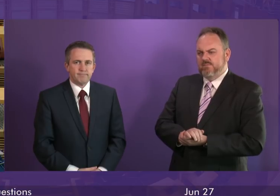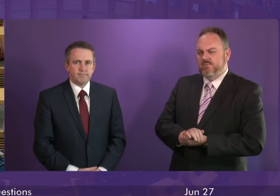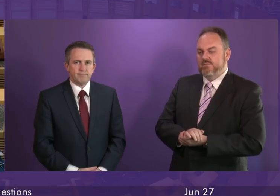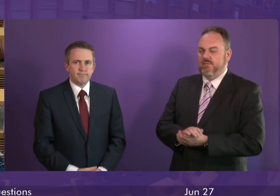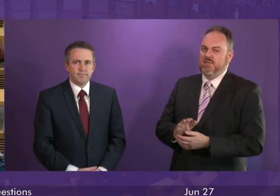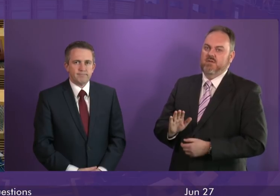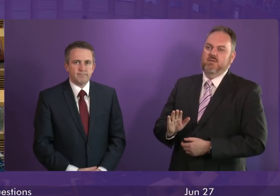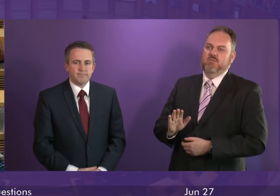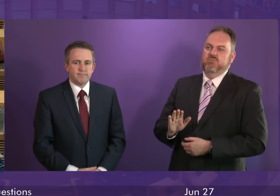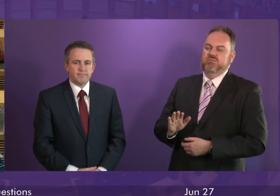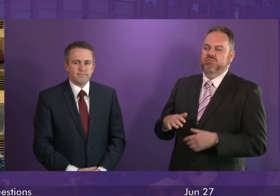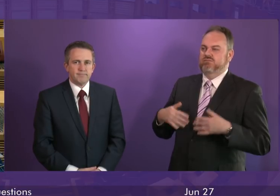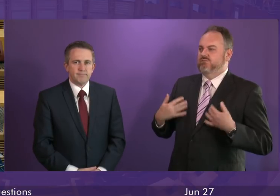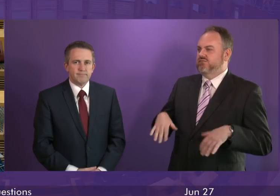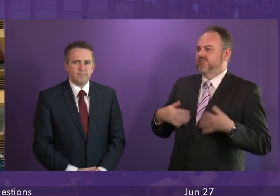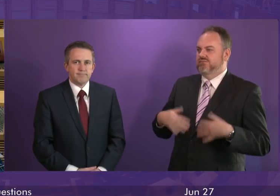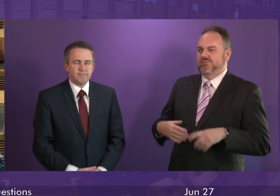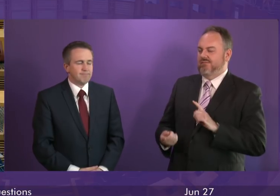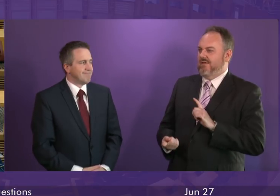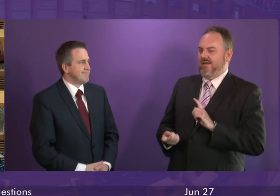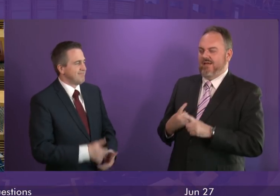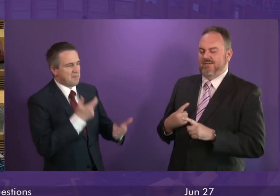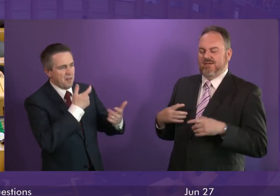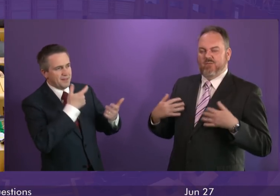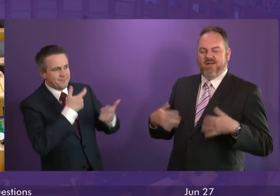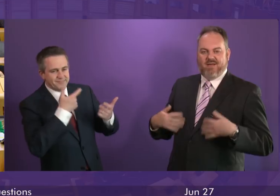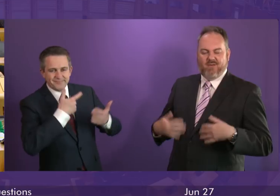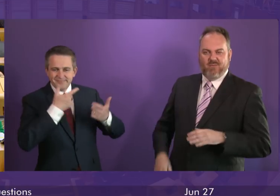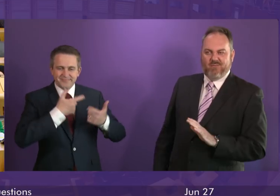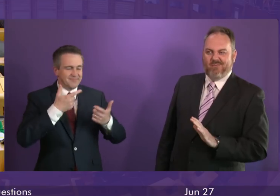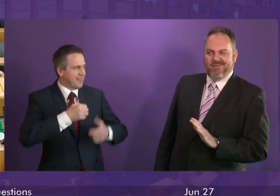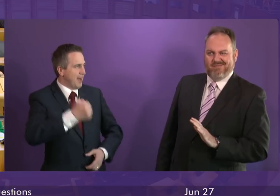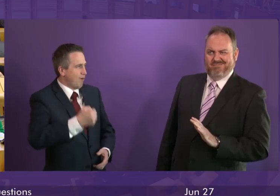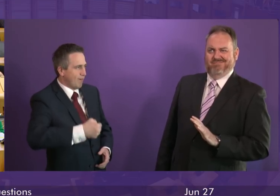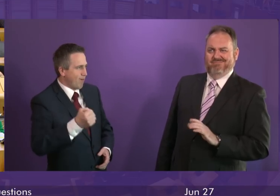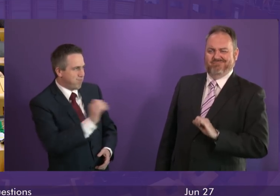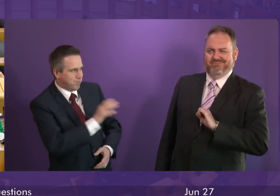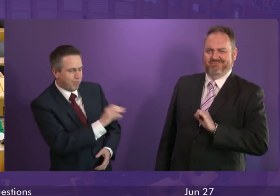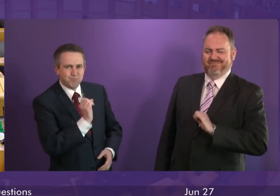Well, that was an astonishing answer. Because... Because... Because I'll tell you what...